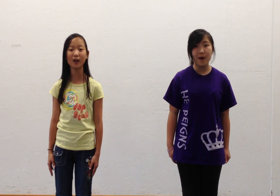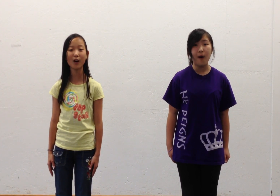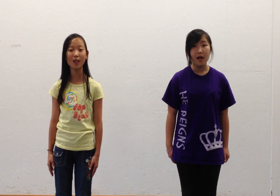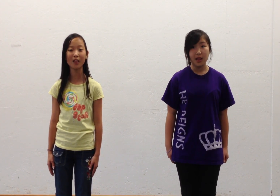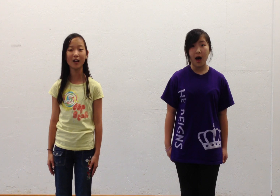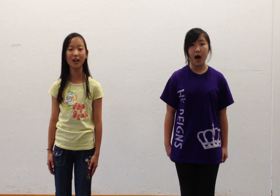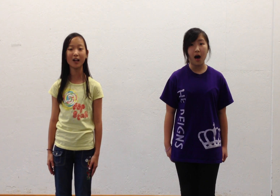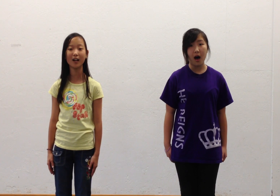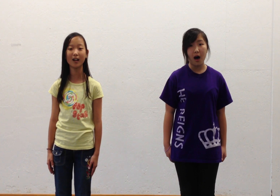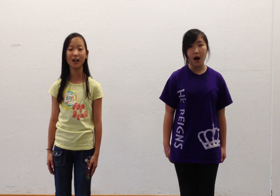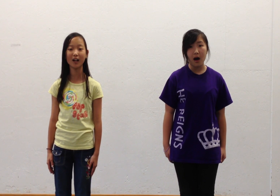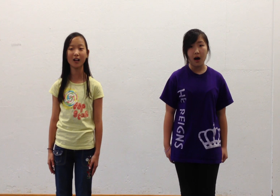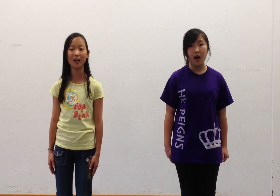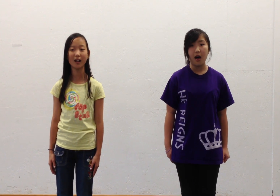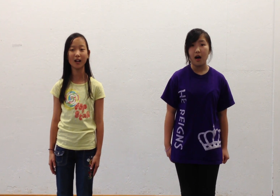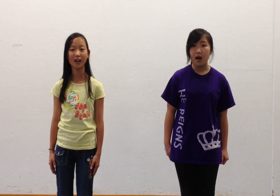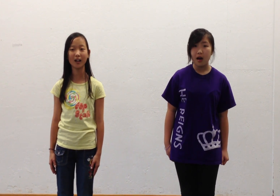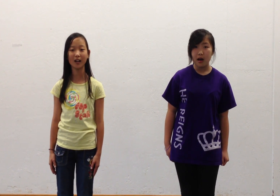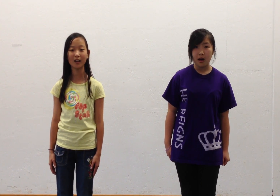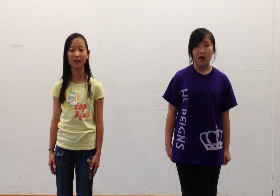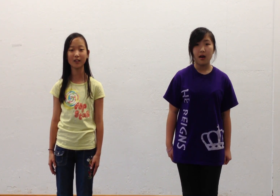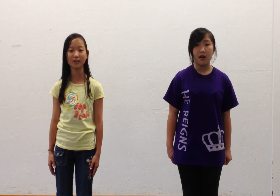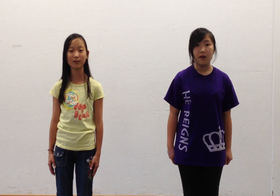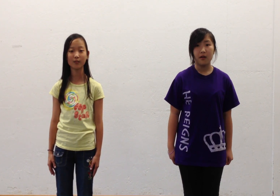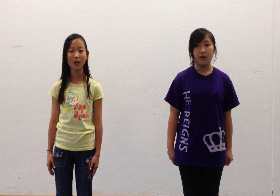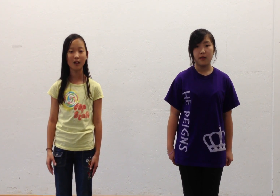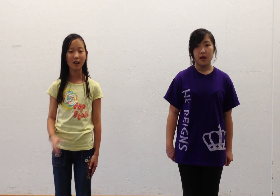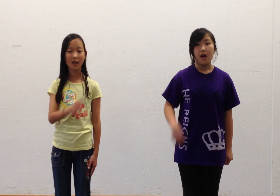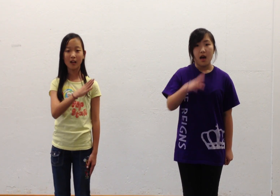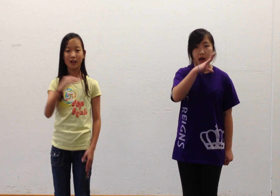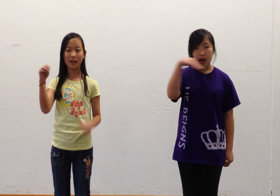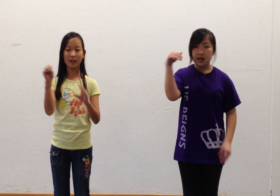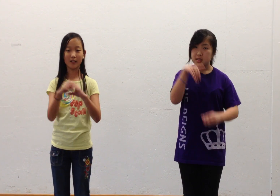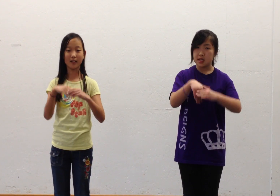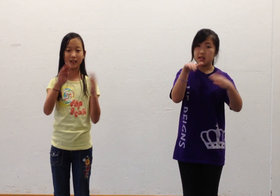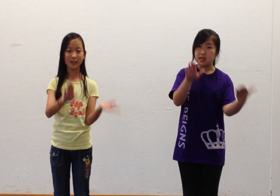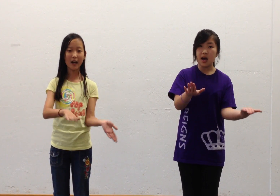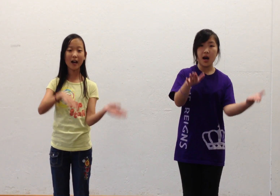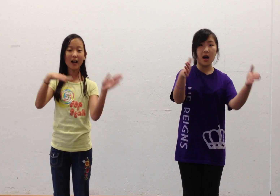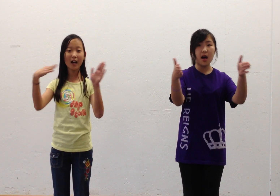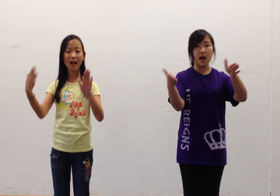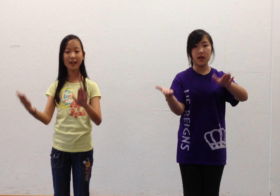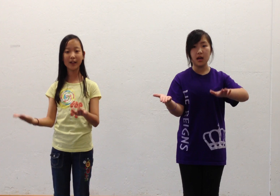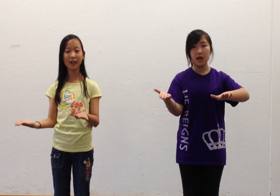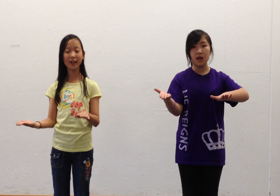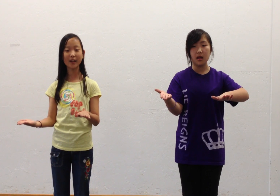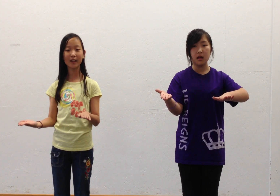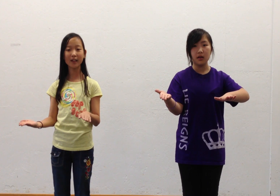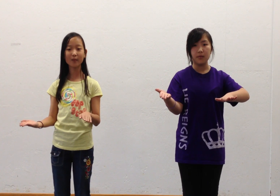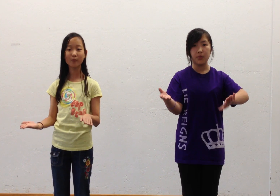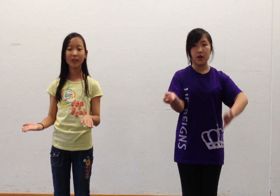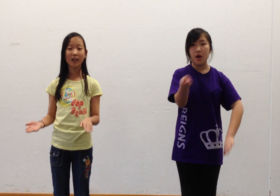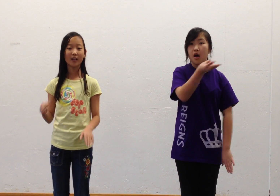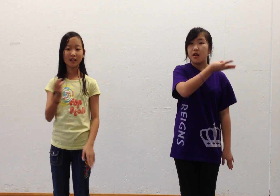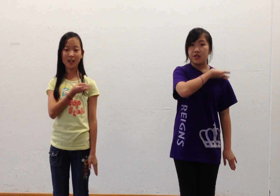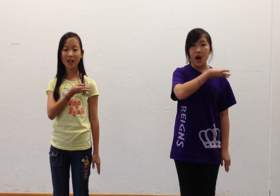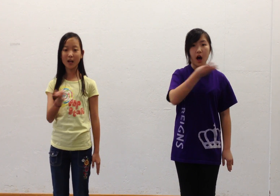dying that